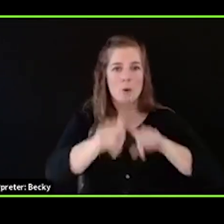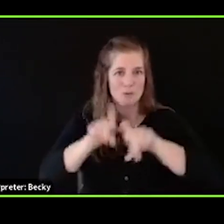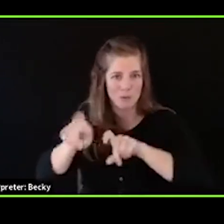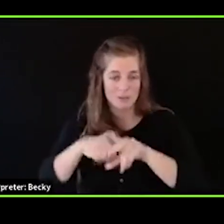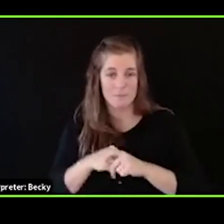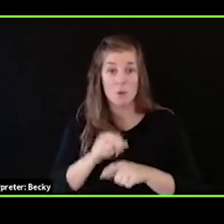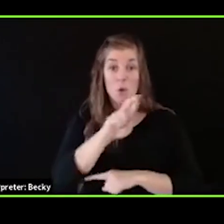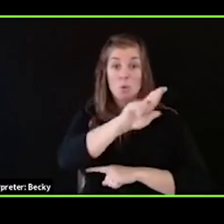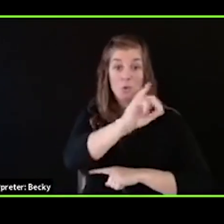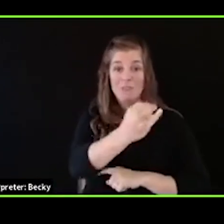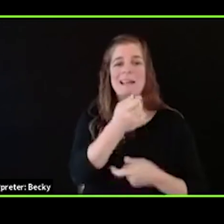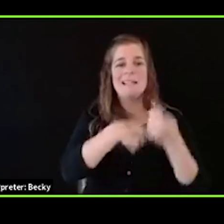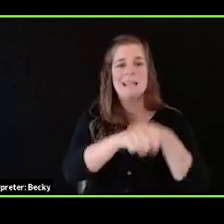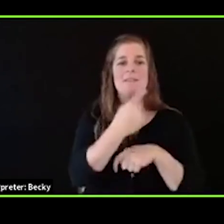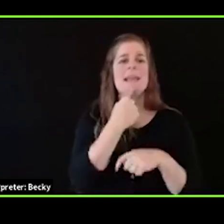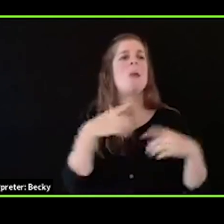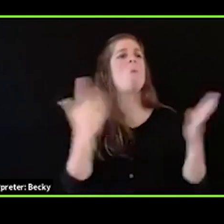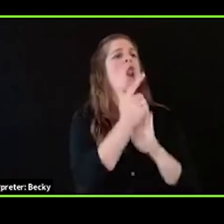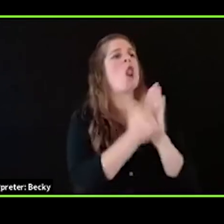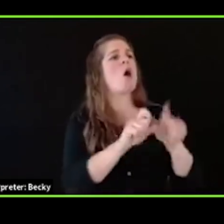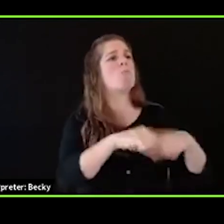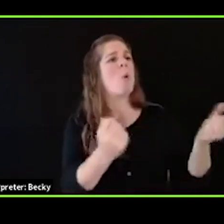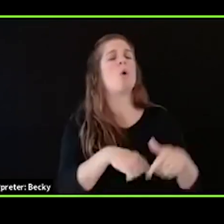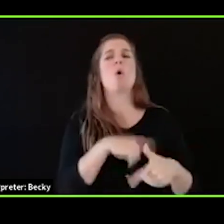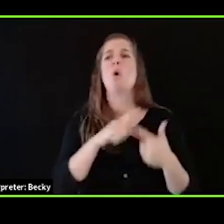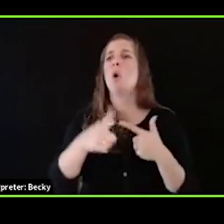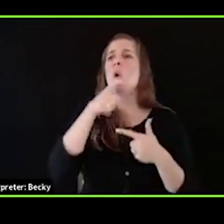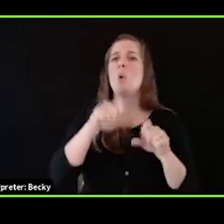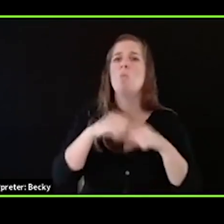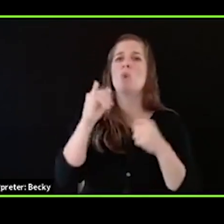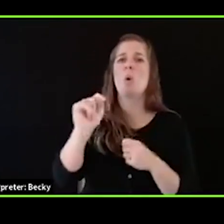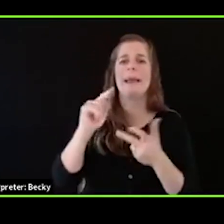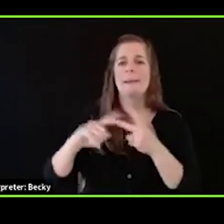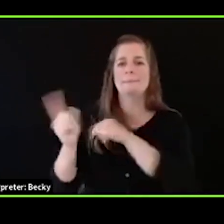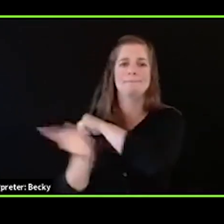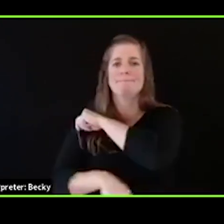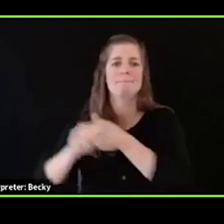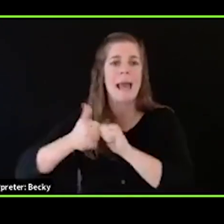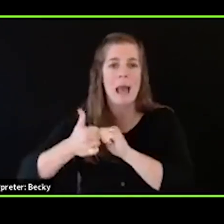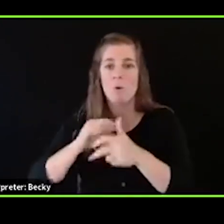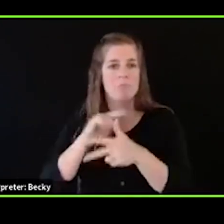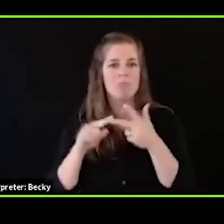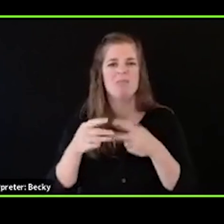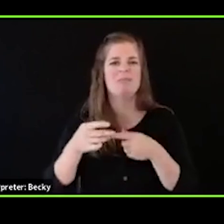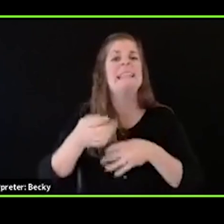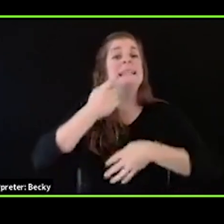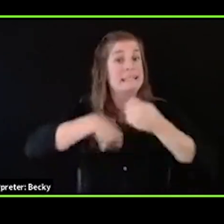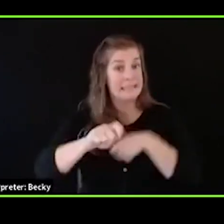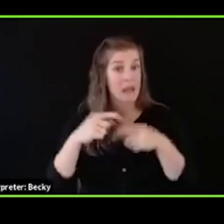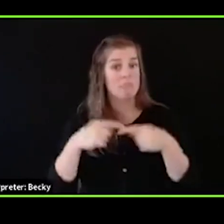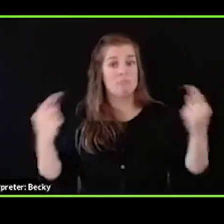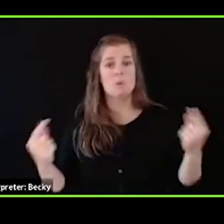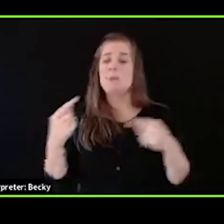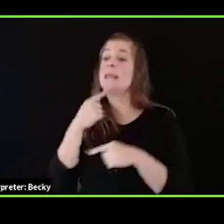instead of asking what law was broken, who broke it, and how should they be punished, we ask instead who was